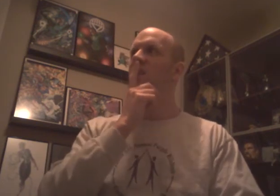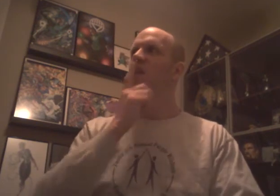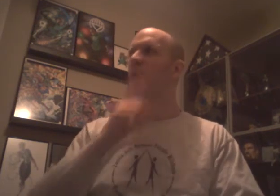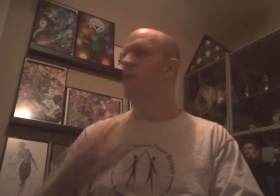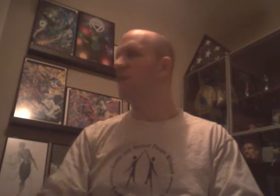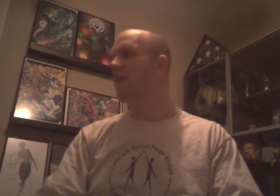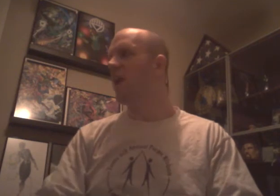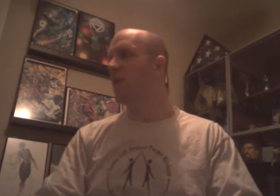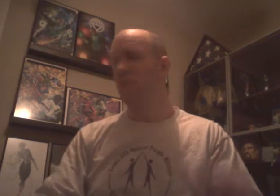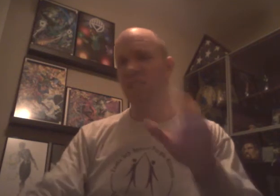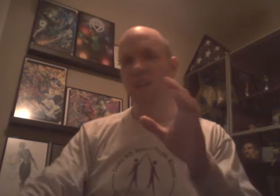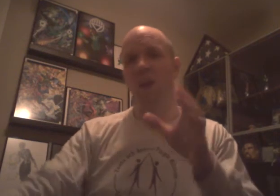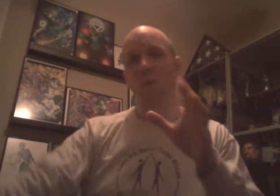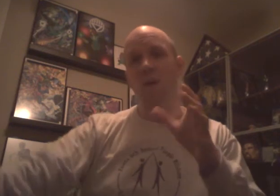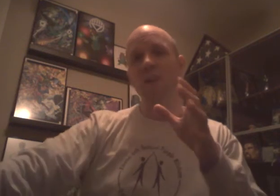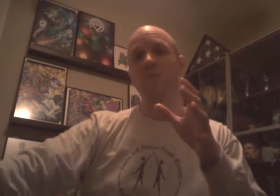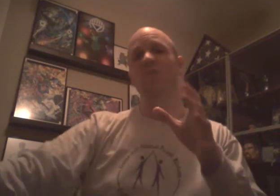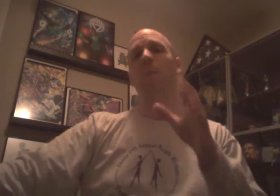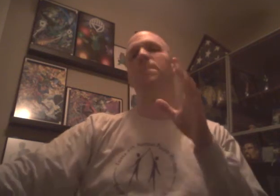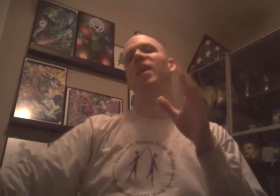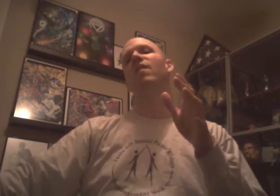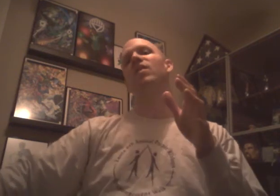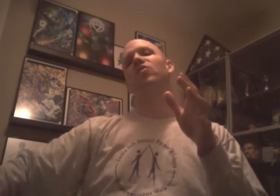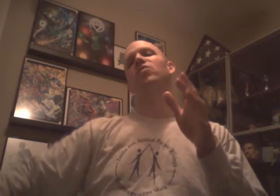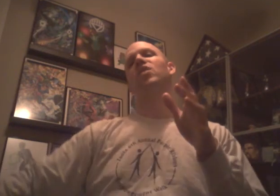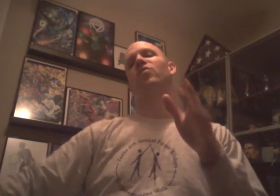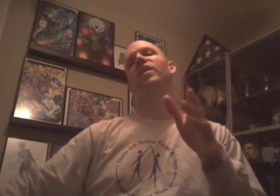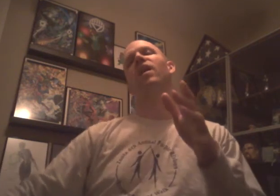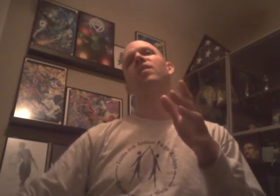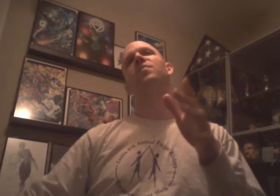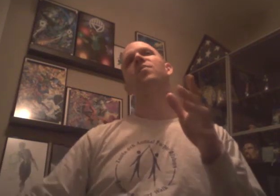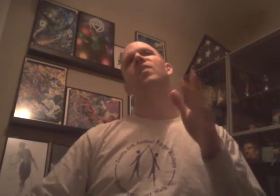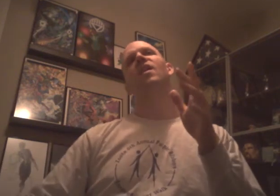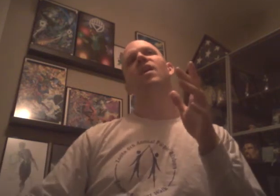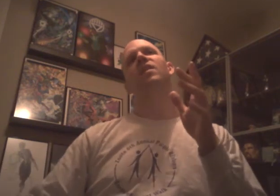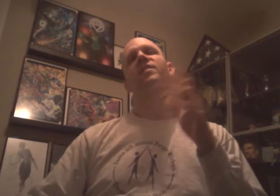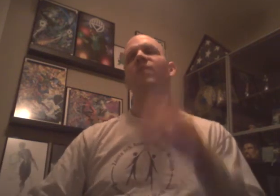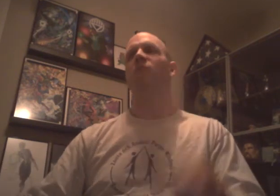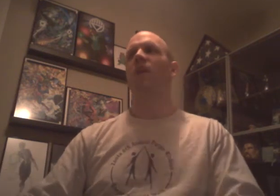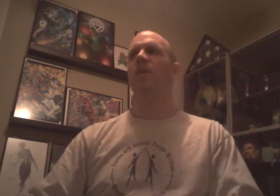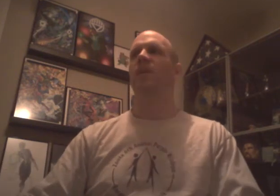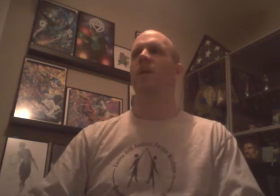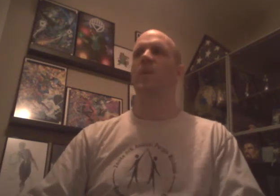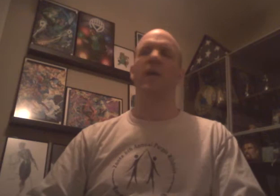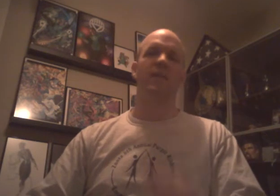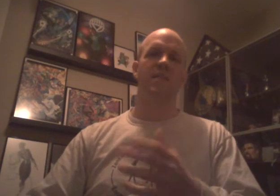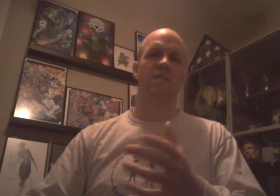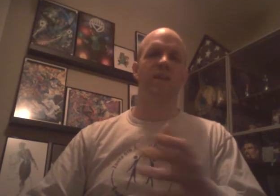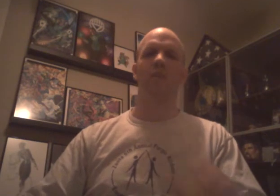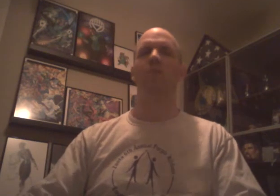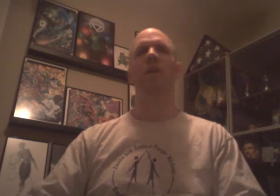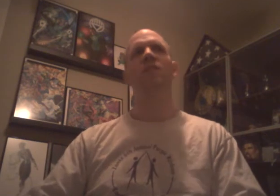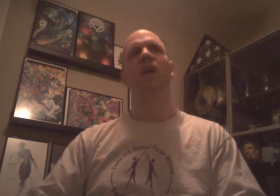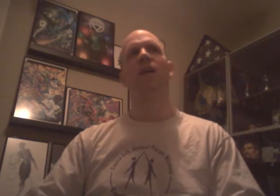And we begin with CM Punk's music blaring through the arena. To have Paul Heyman come down and sit CM Punk style.